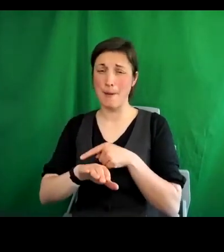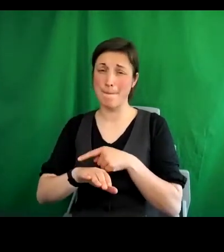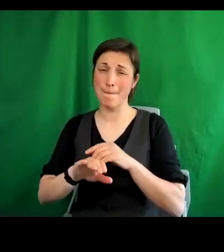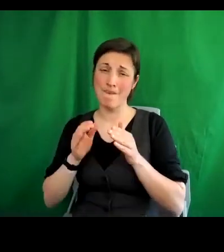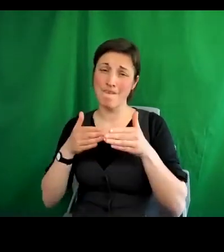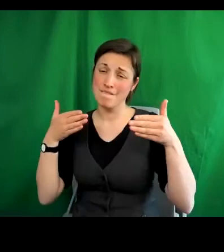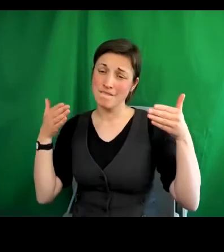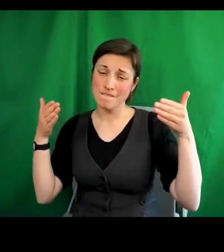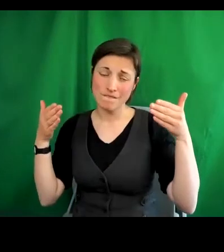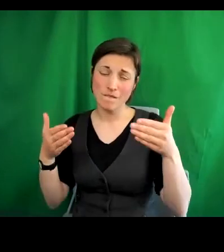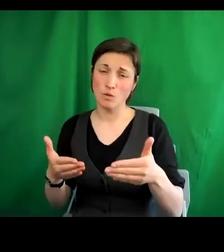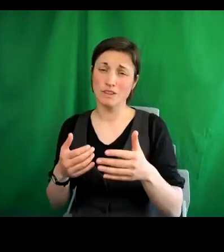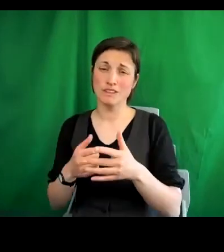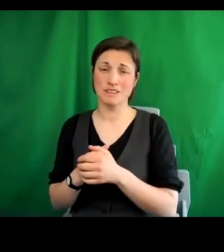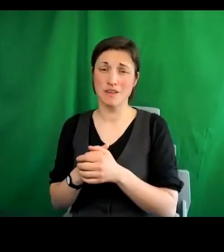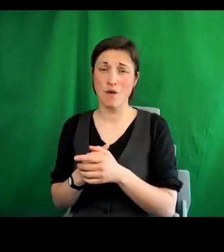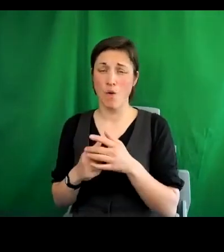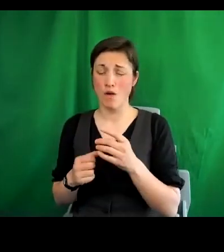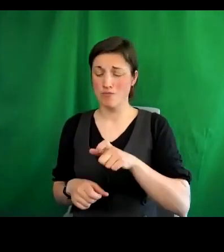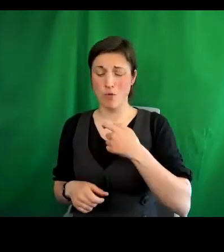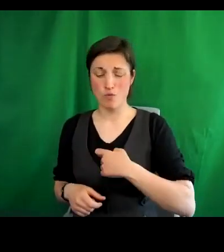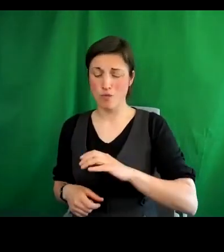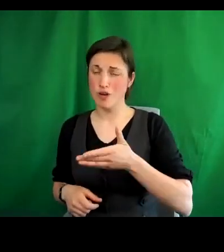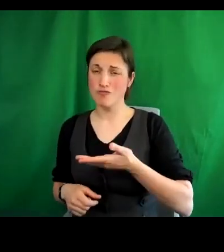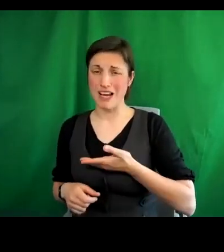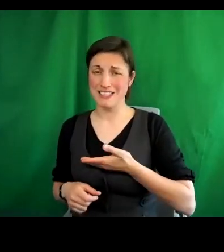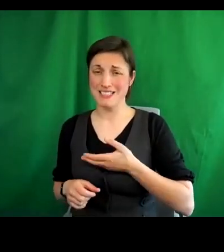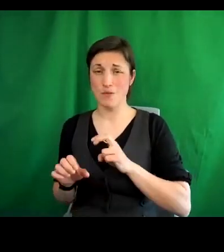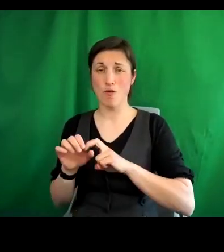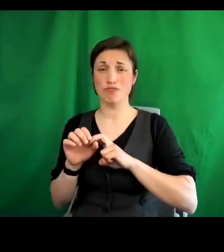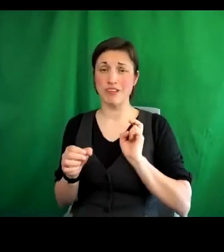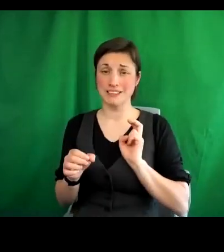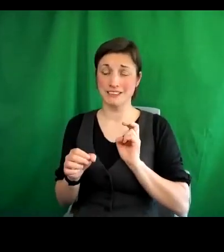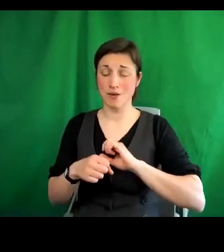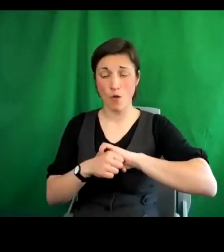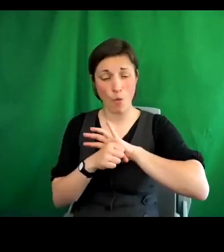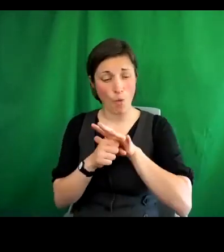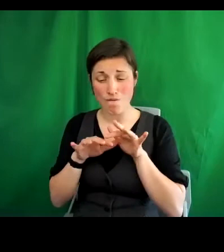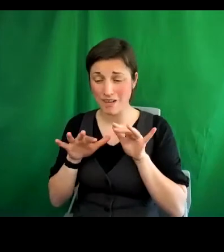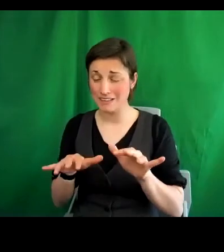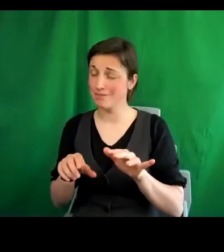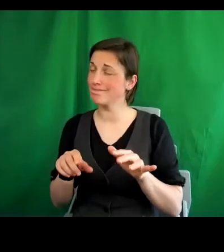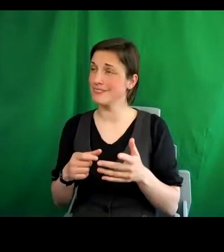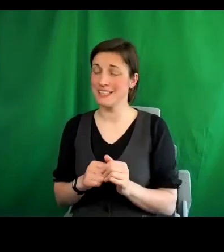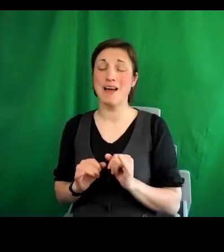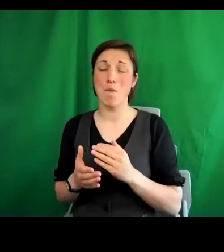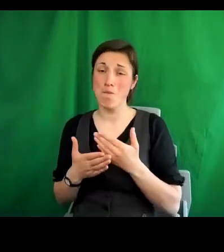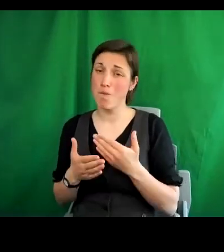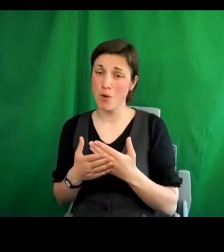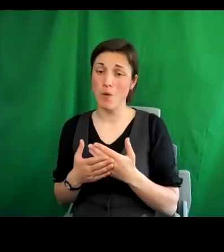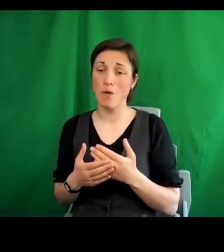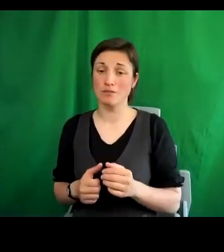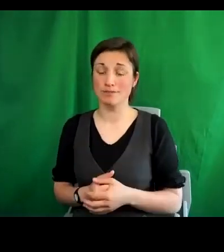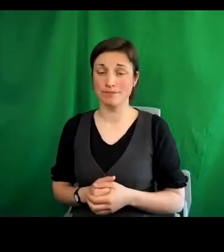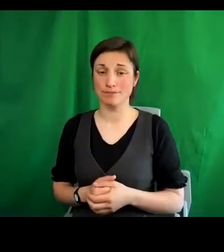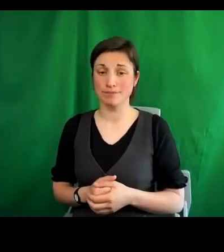challenges we face Brexit, COVID-19 and more. So, as we've already mentioned, I think the